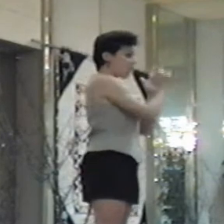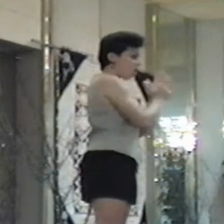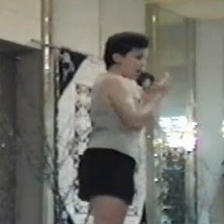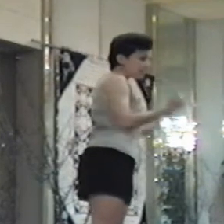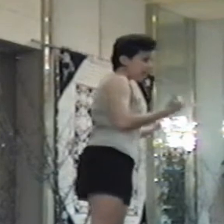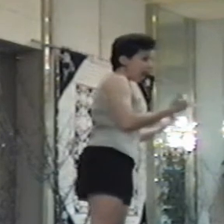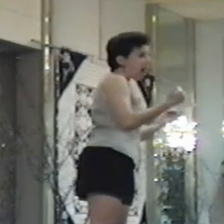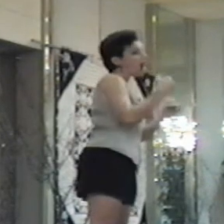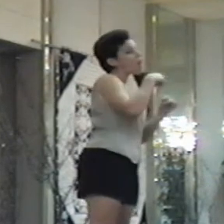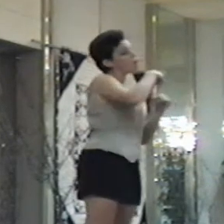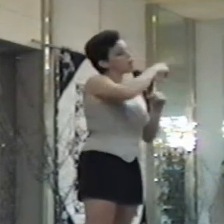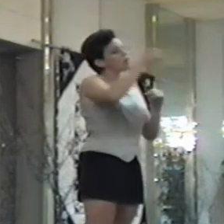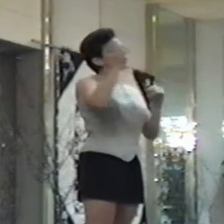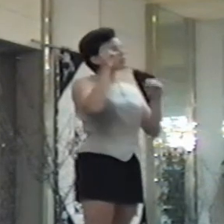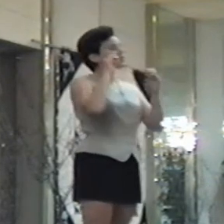Because of that law right now,